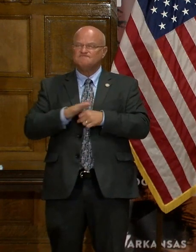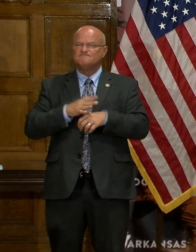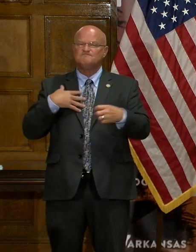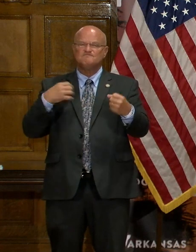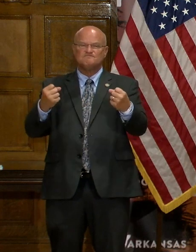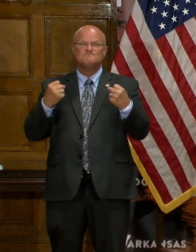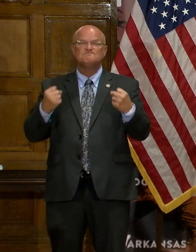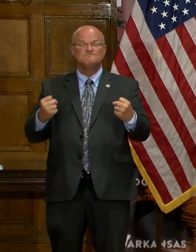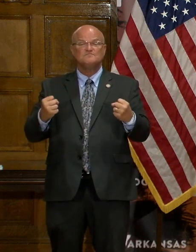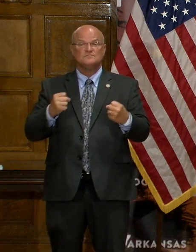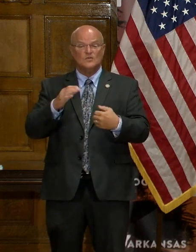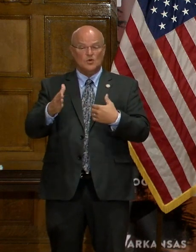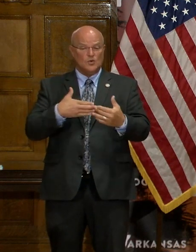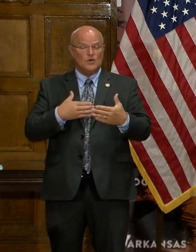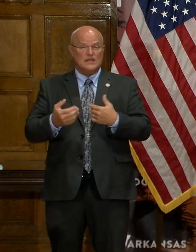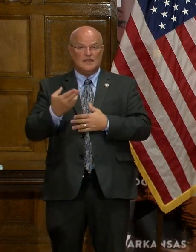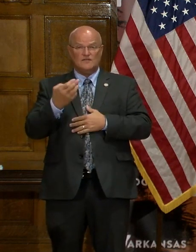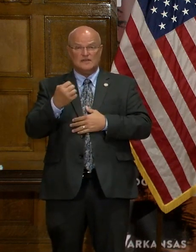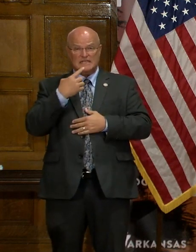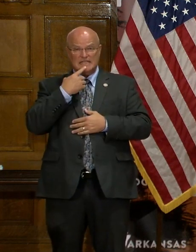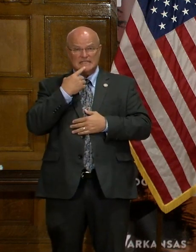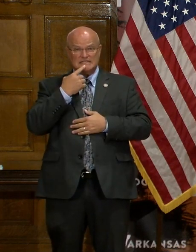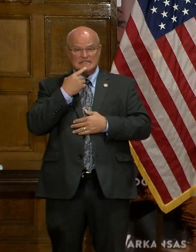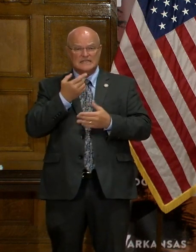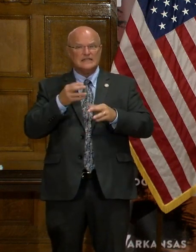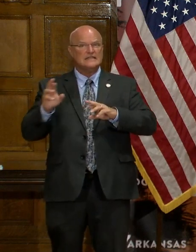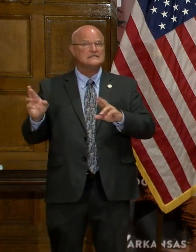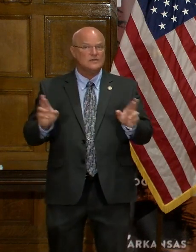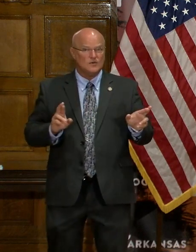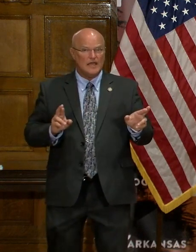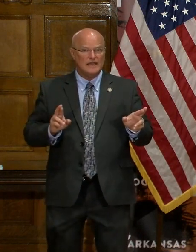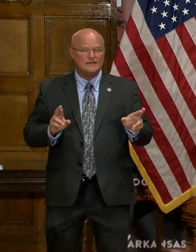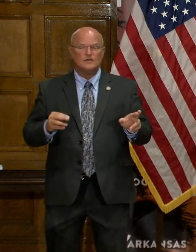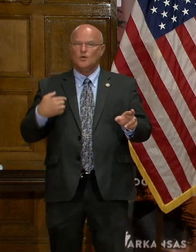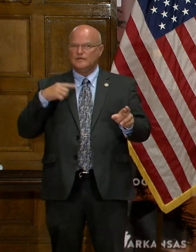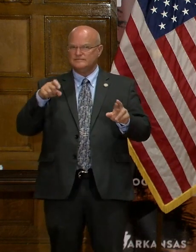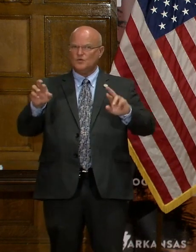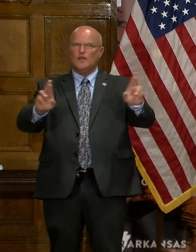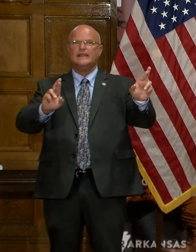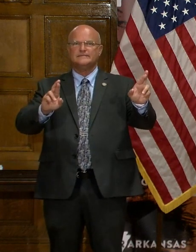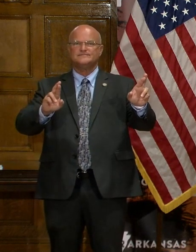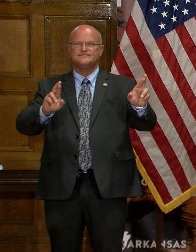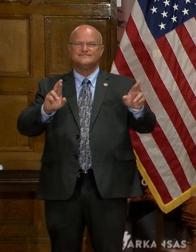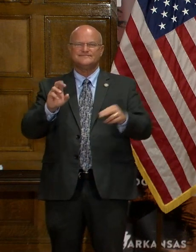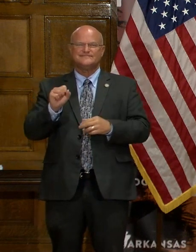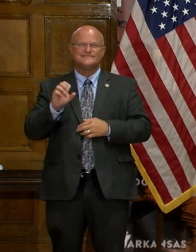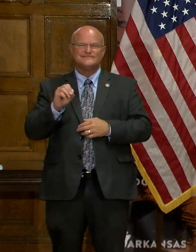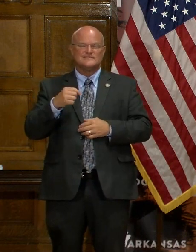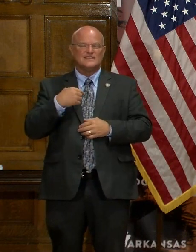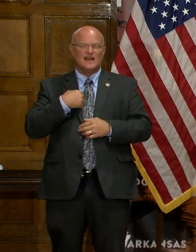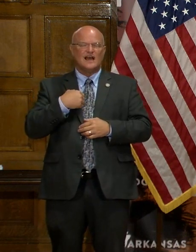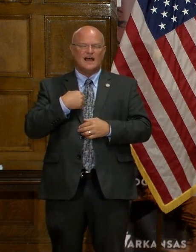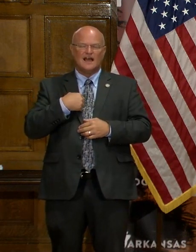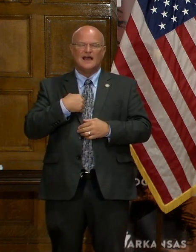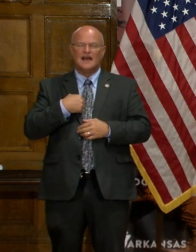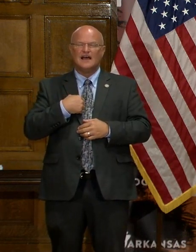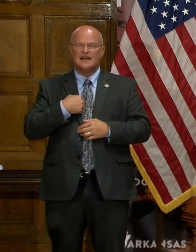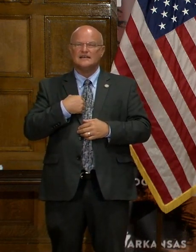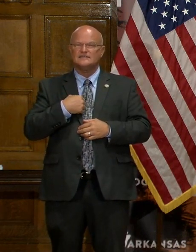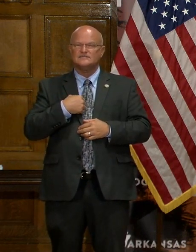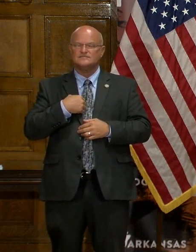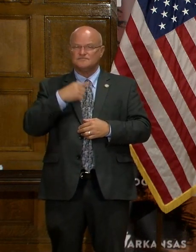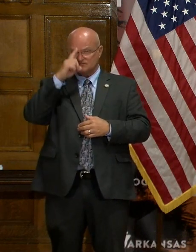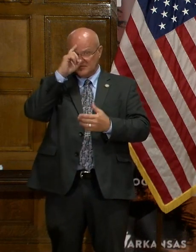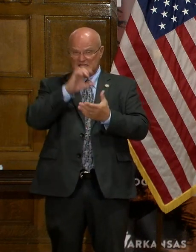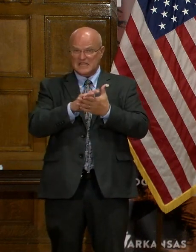that whenever he says, let's get ready, we need to get ready. So I take that at face value.